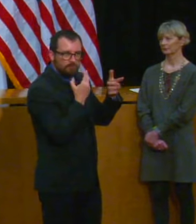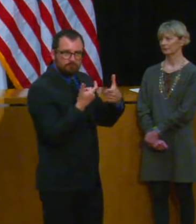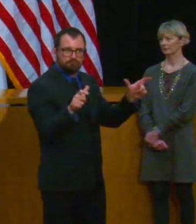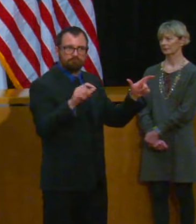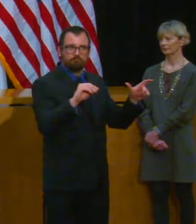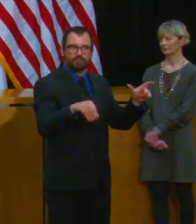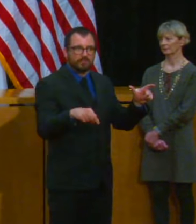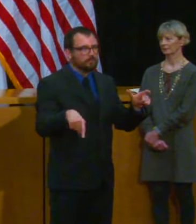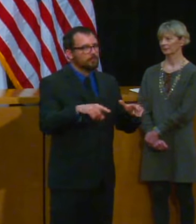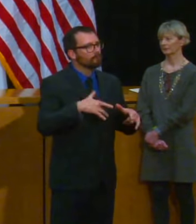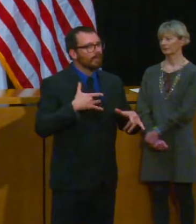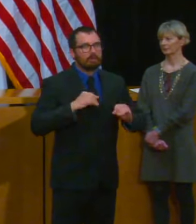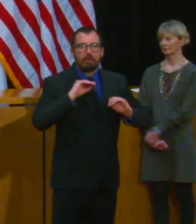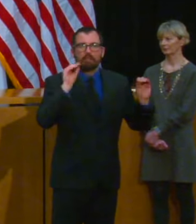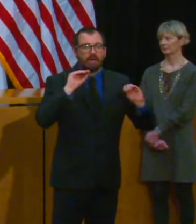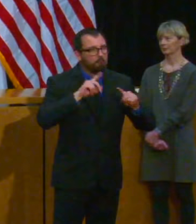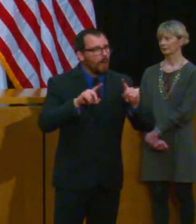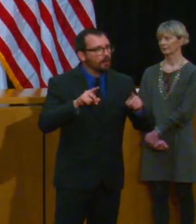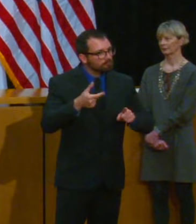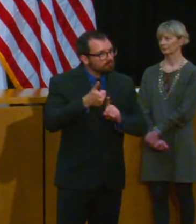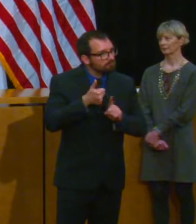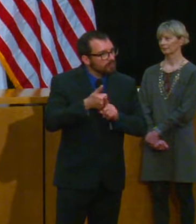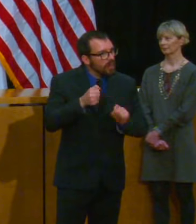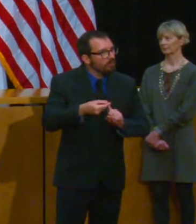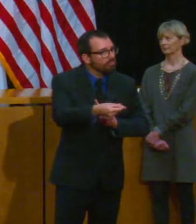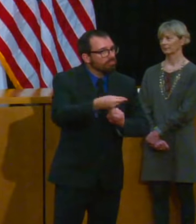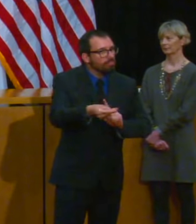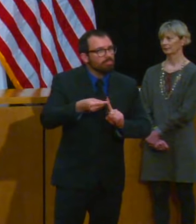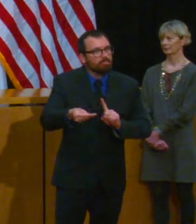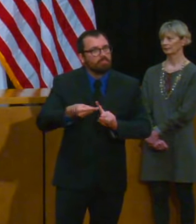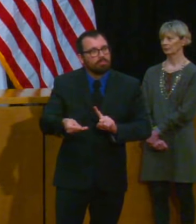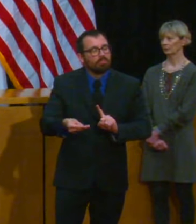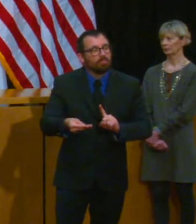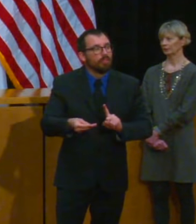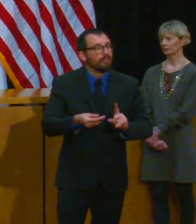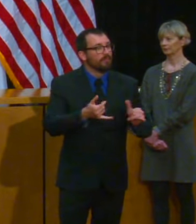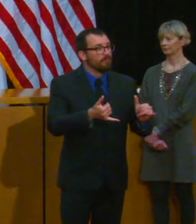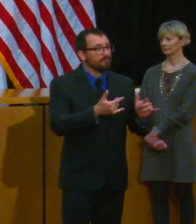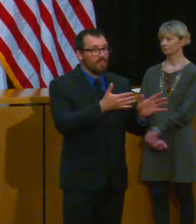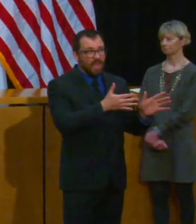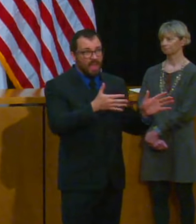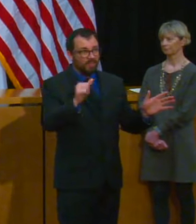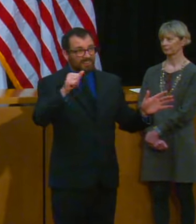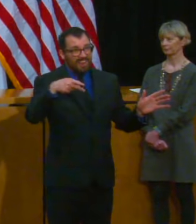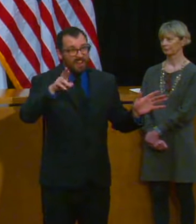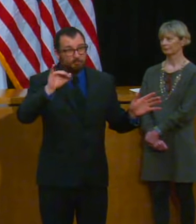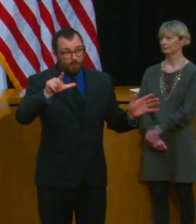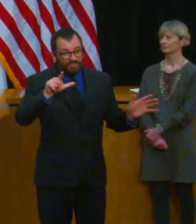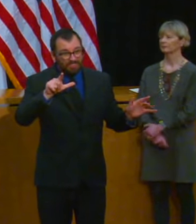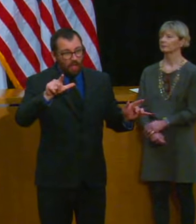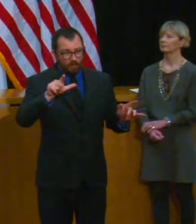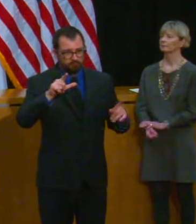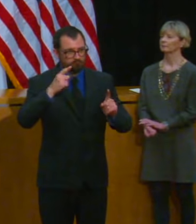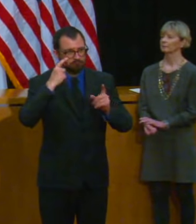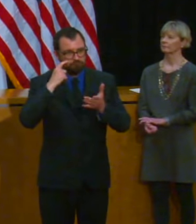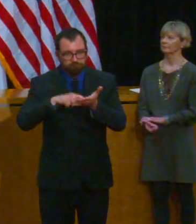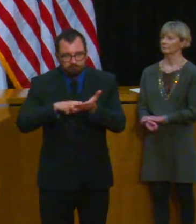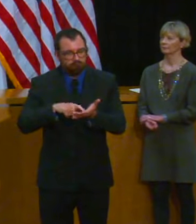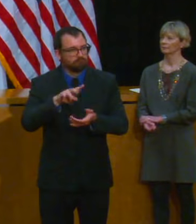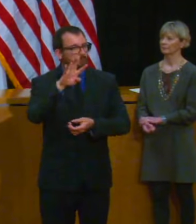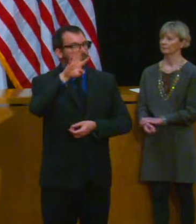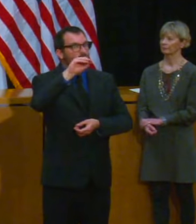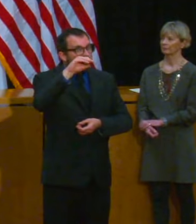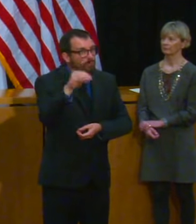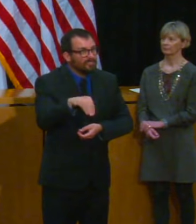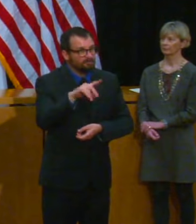talking about, well, that might be as much as 10 And now people are saying that perhaps as much as 40% of the people who contract the virus